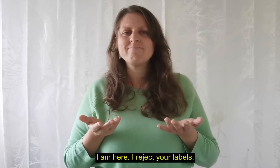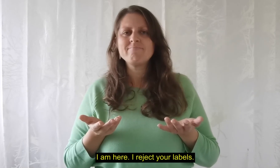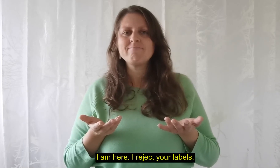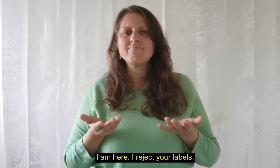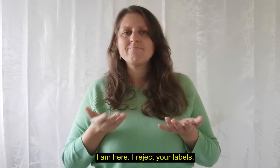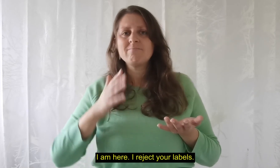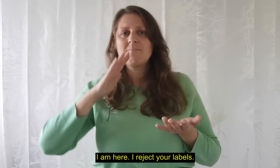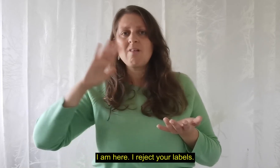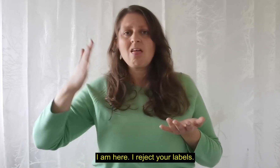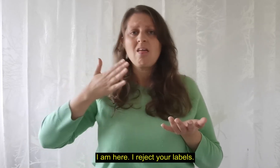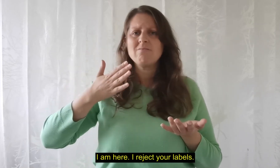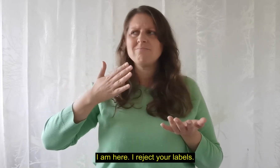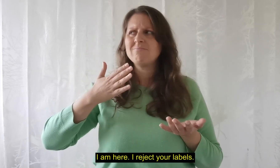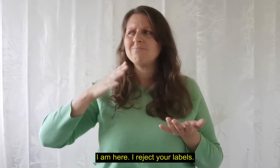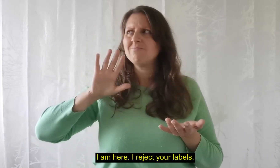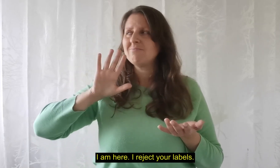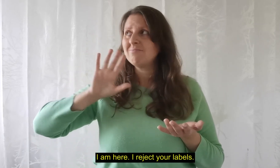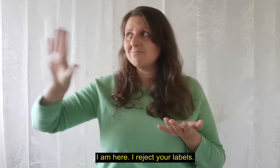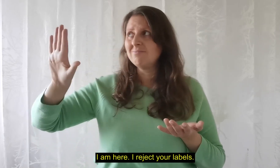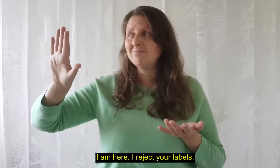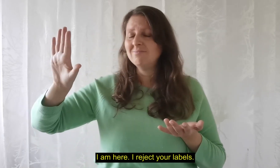I reject your labels